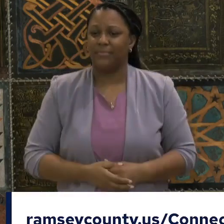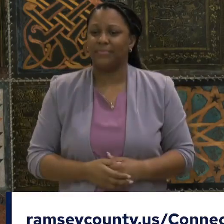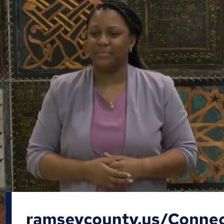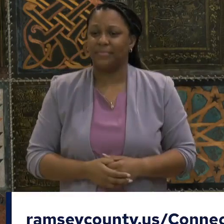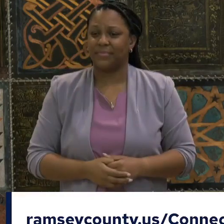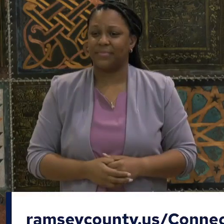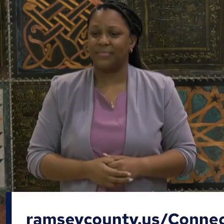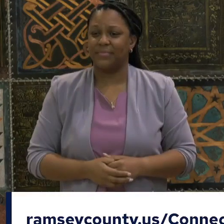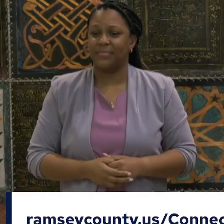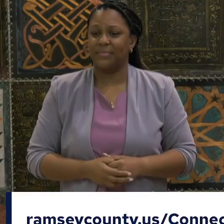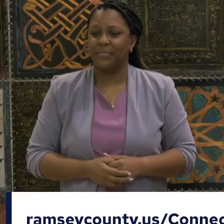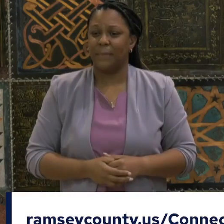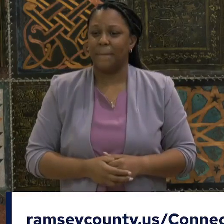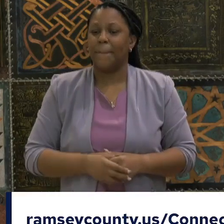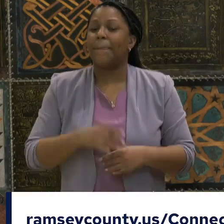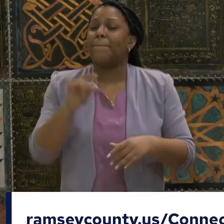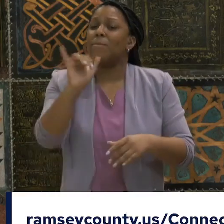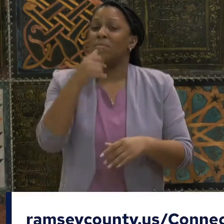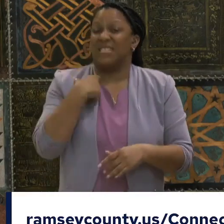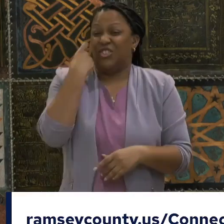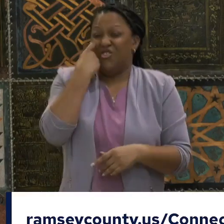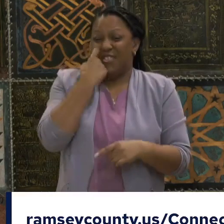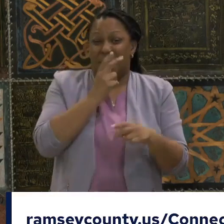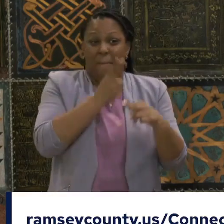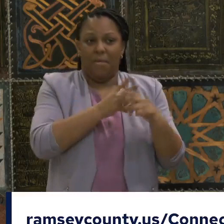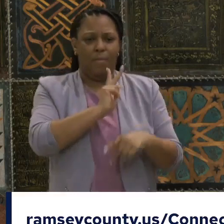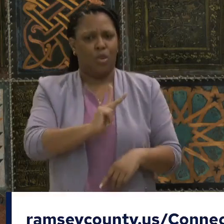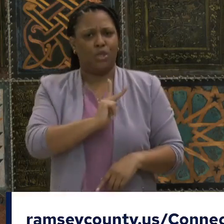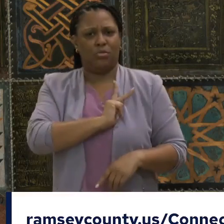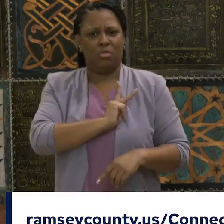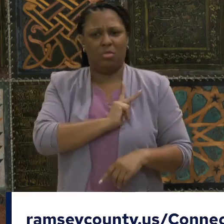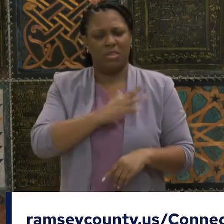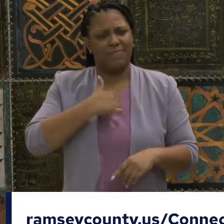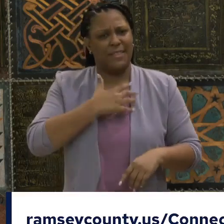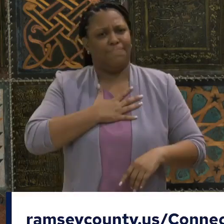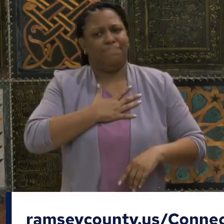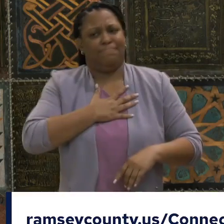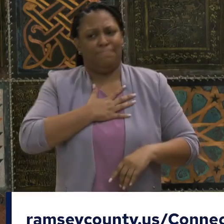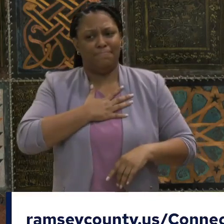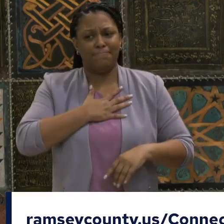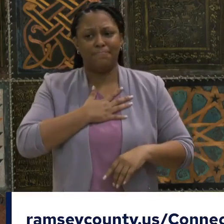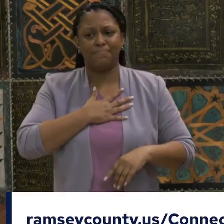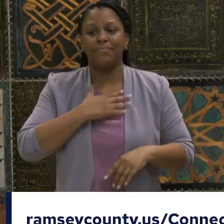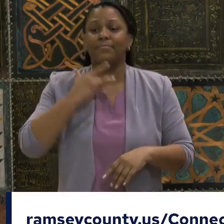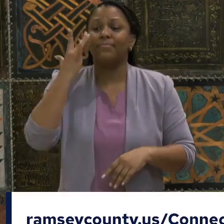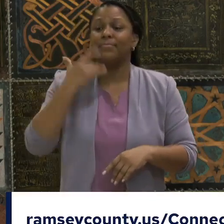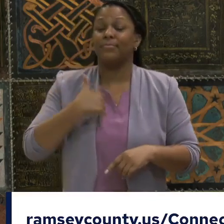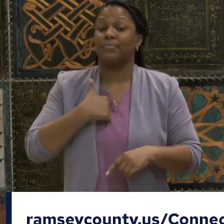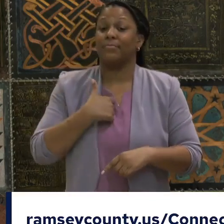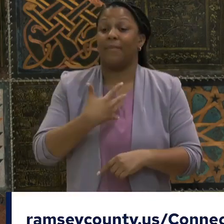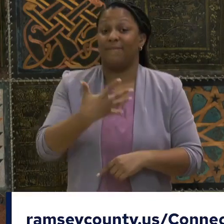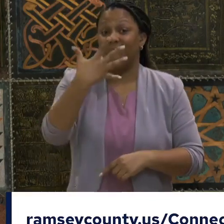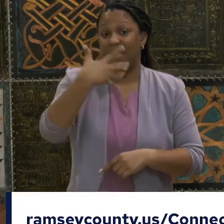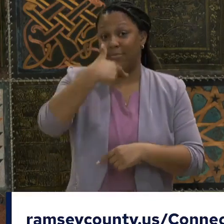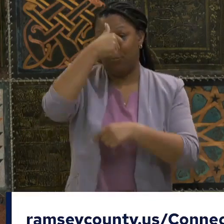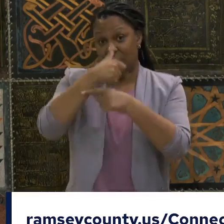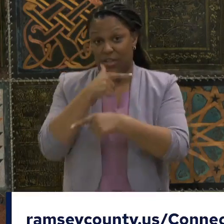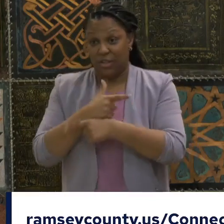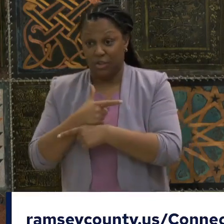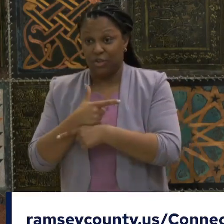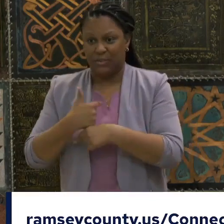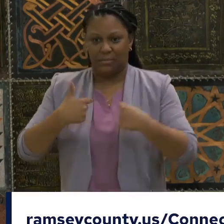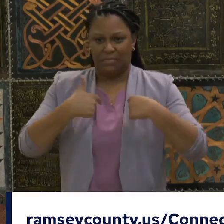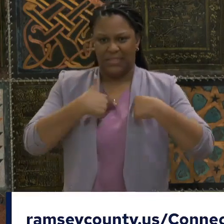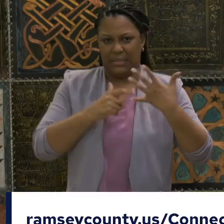you know, I'm the youngest of five. So my siblings and I, we all shared one laptop in our household all the way until I was in